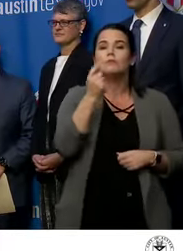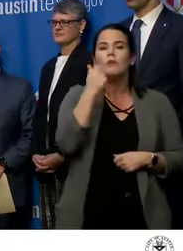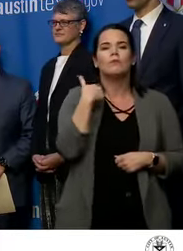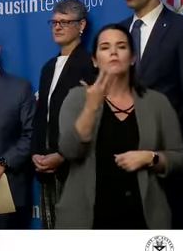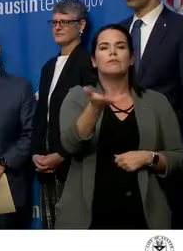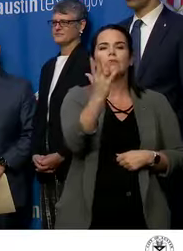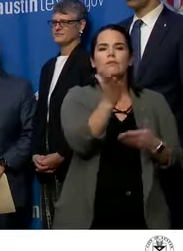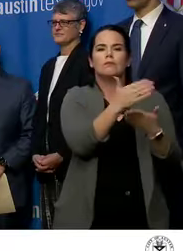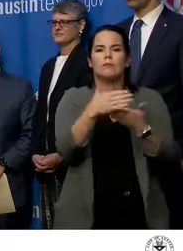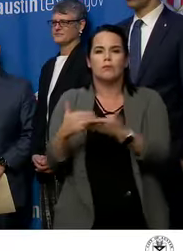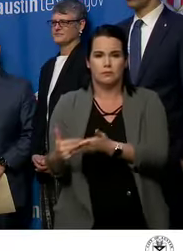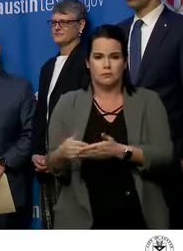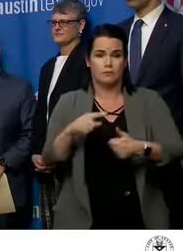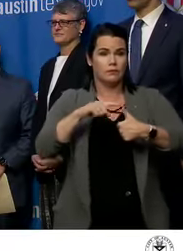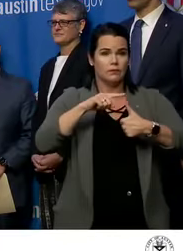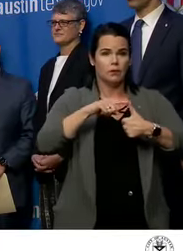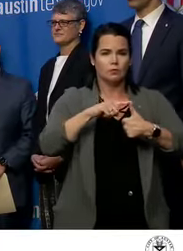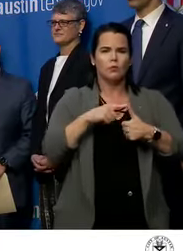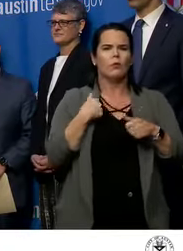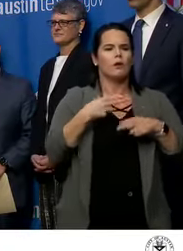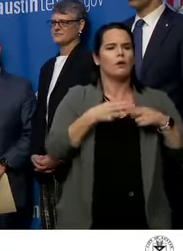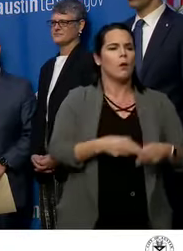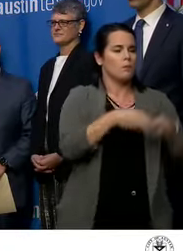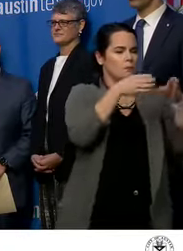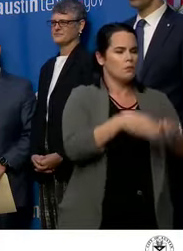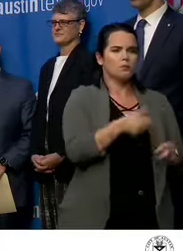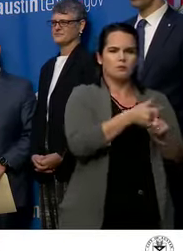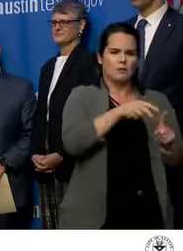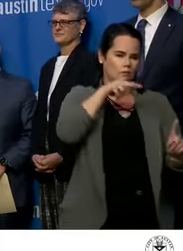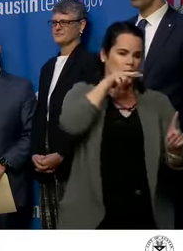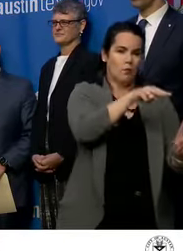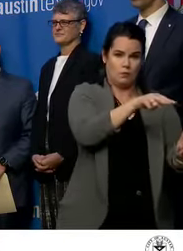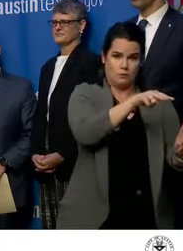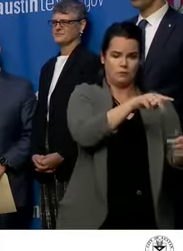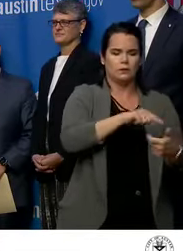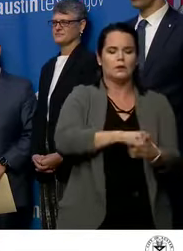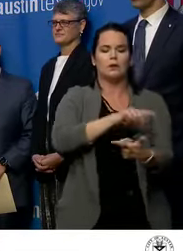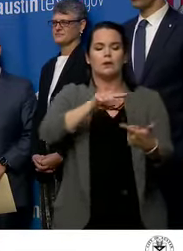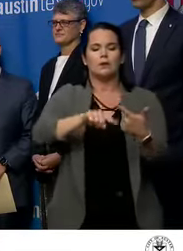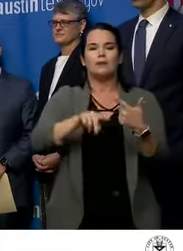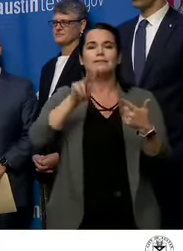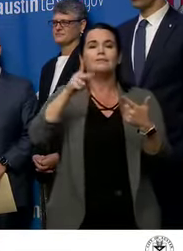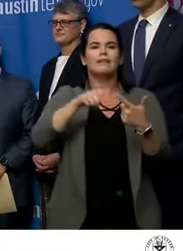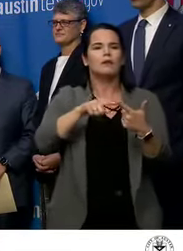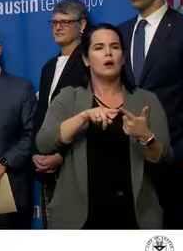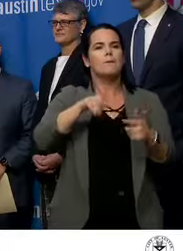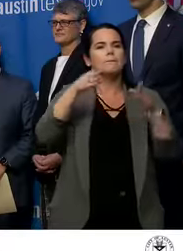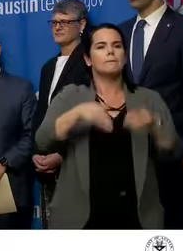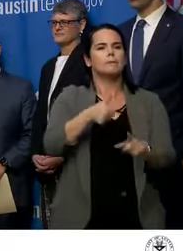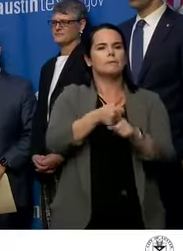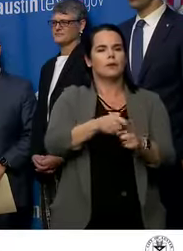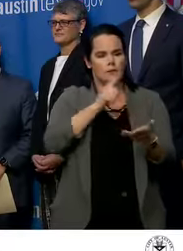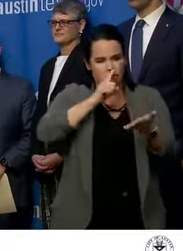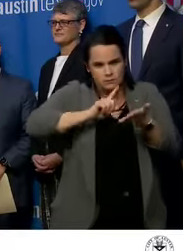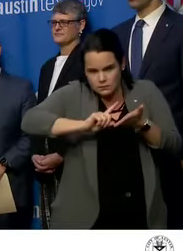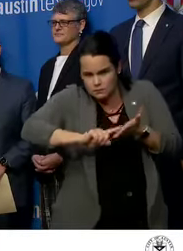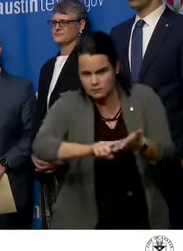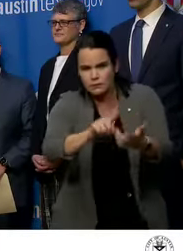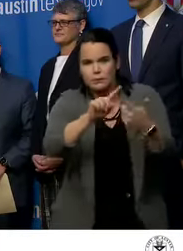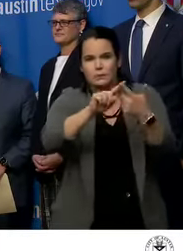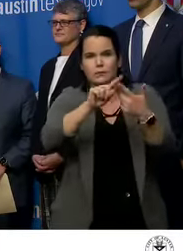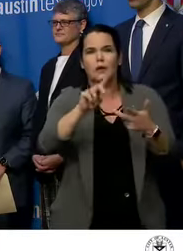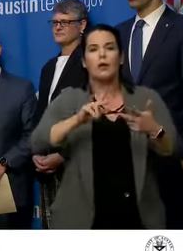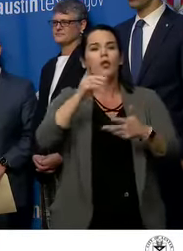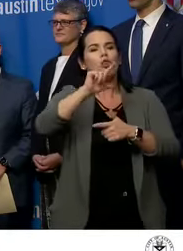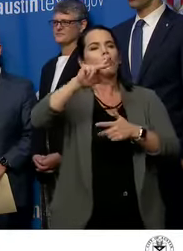is a person under monitoring. Phase two is a person under investigation. Phase three is a confirmed